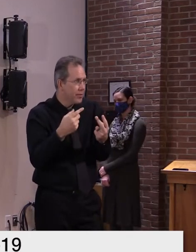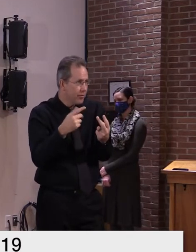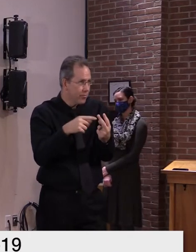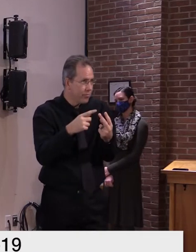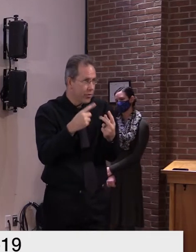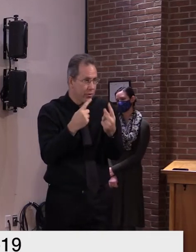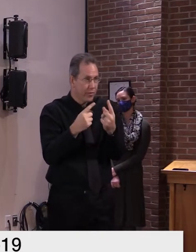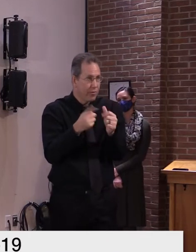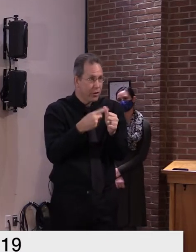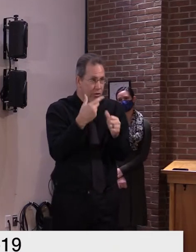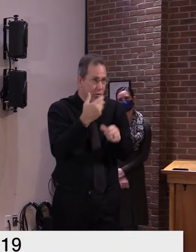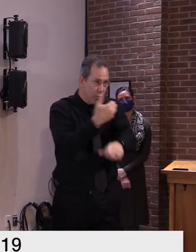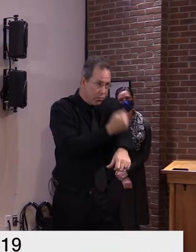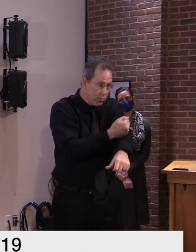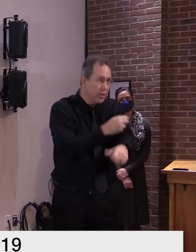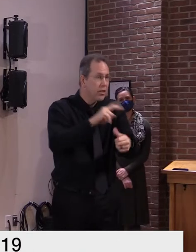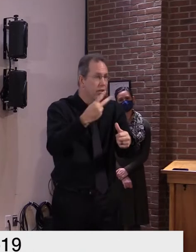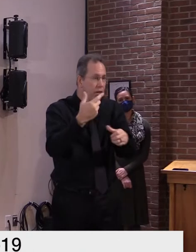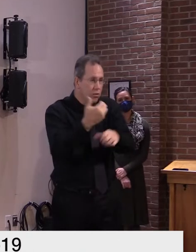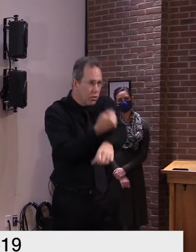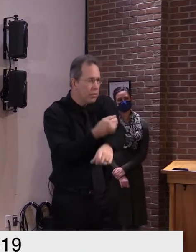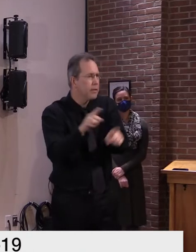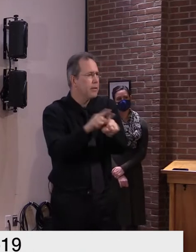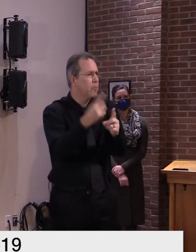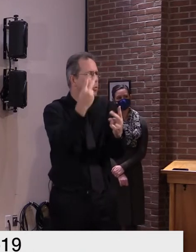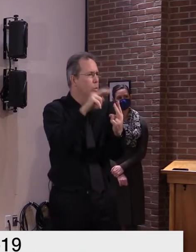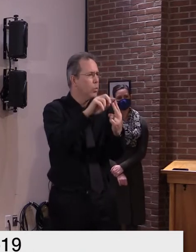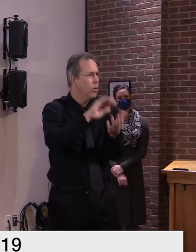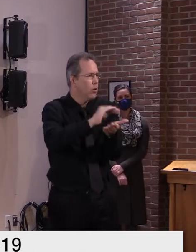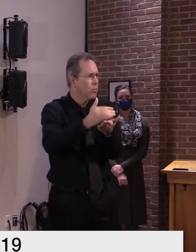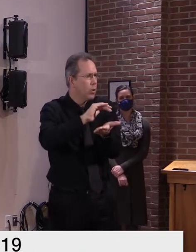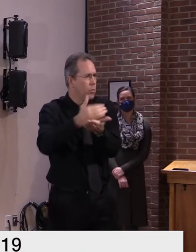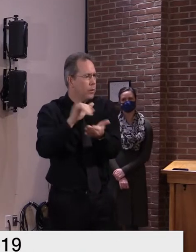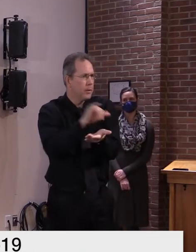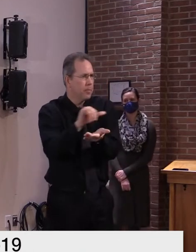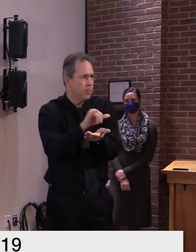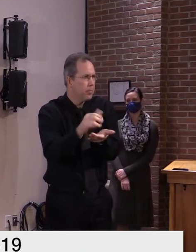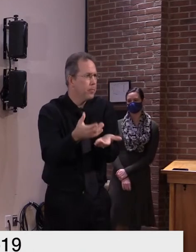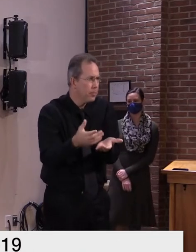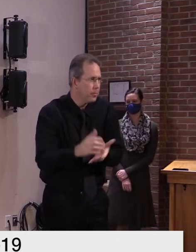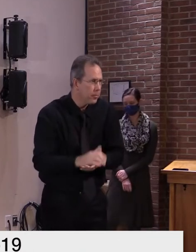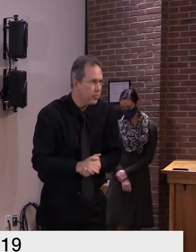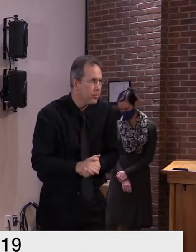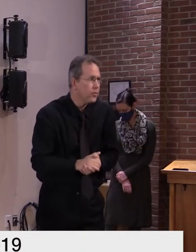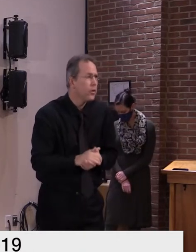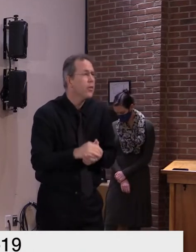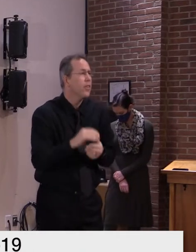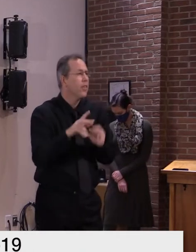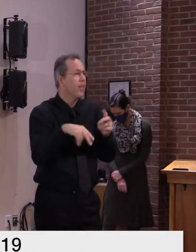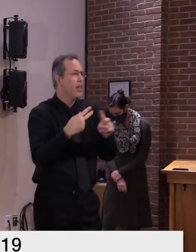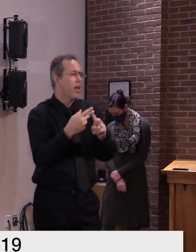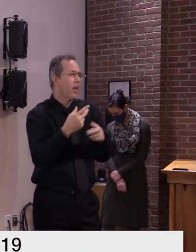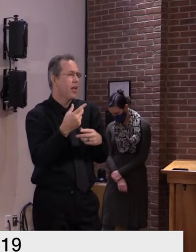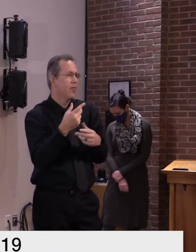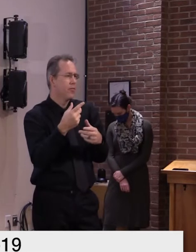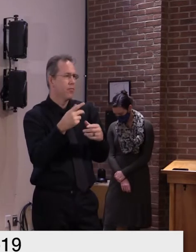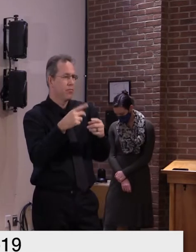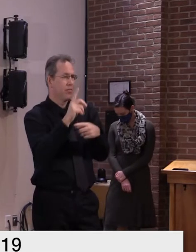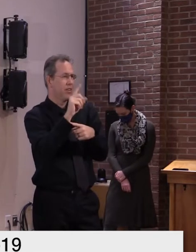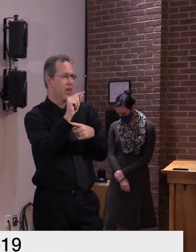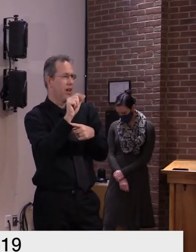and and um really that's the kind of data tracking that will be going on like